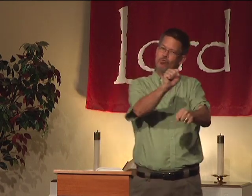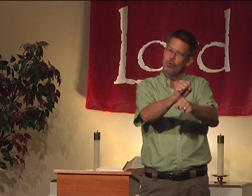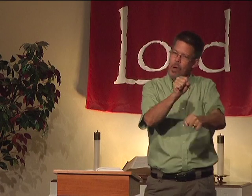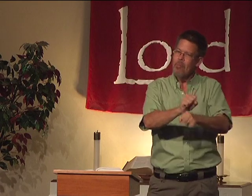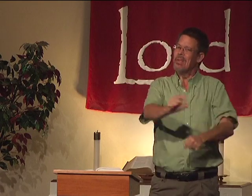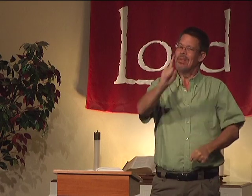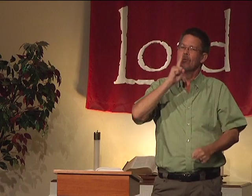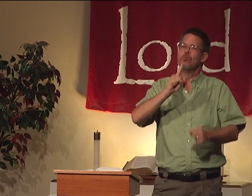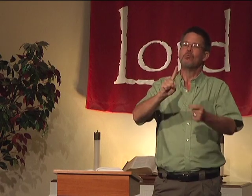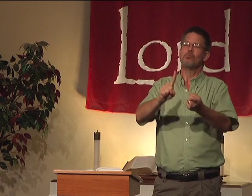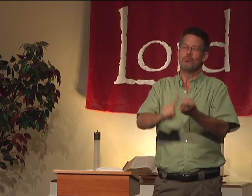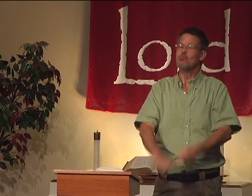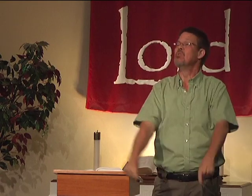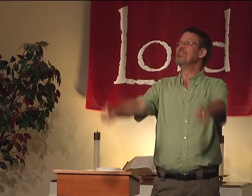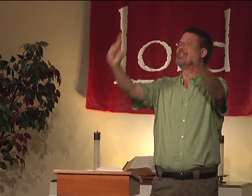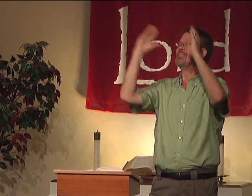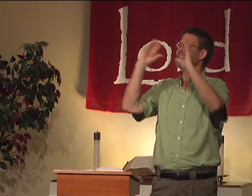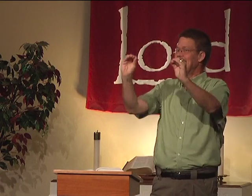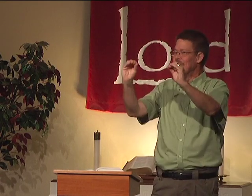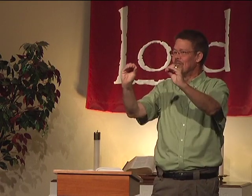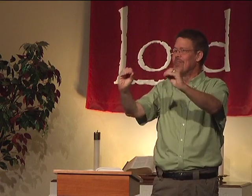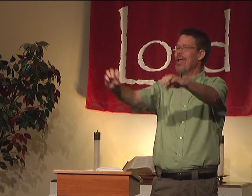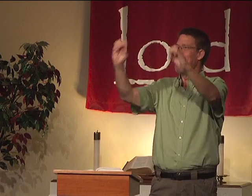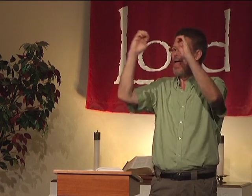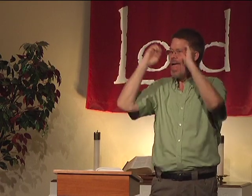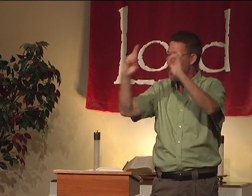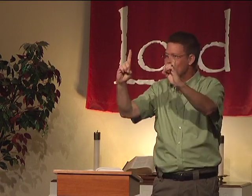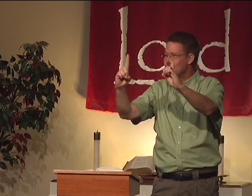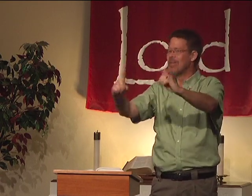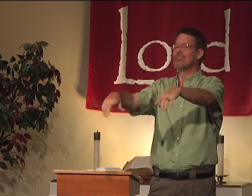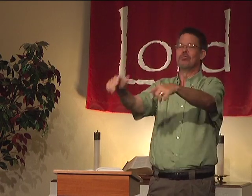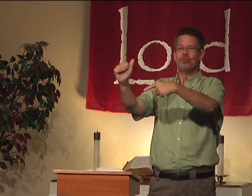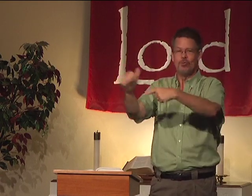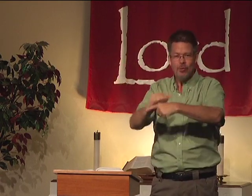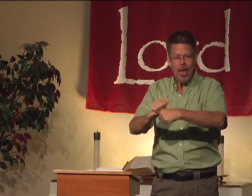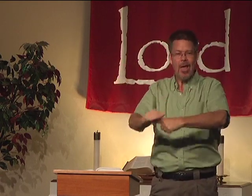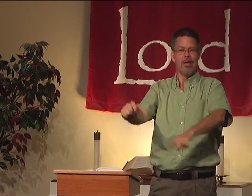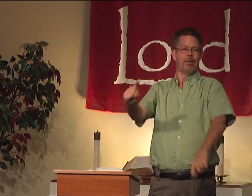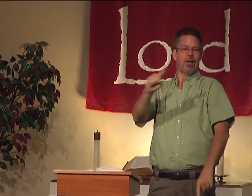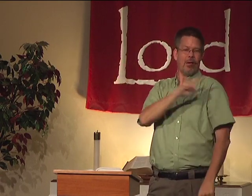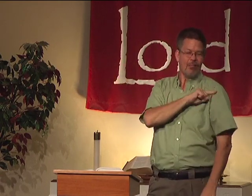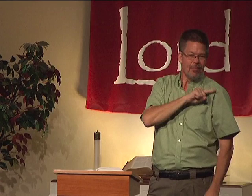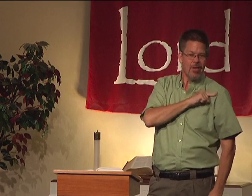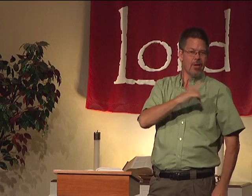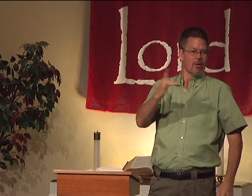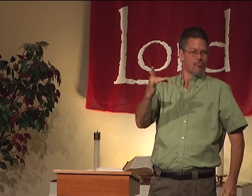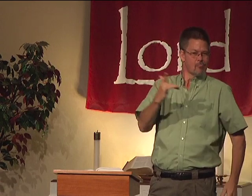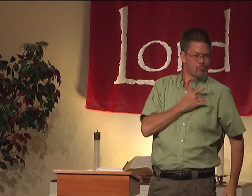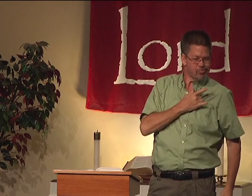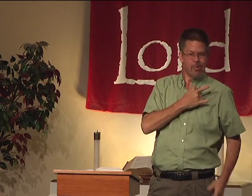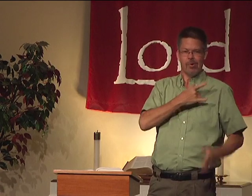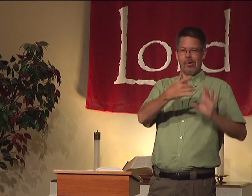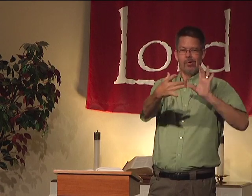The Holy Spirit's job is to teach, to educate, to train, to convict,